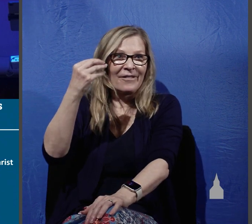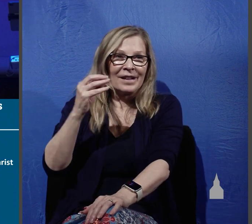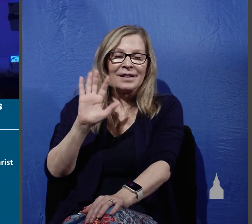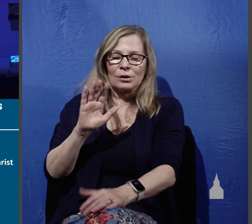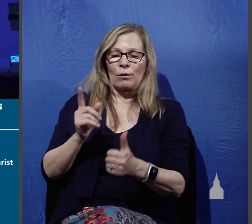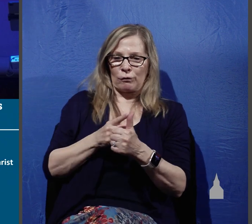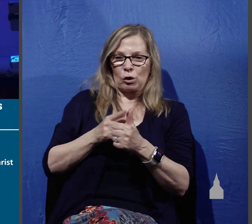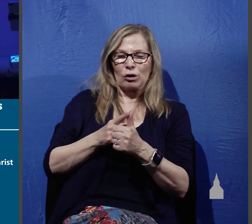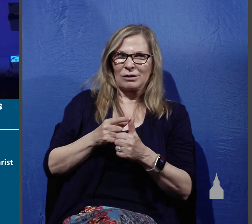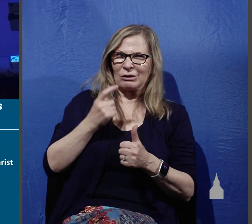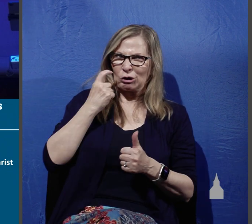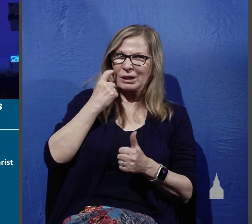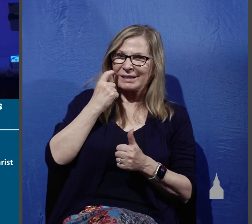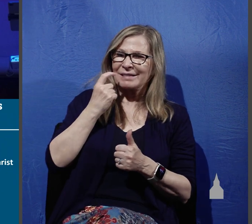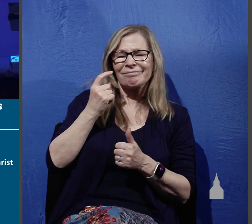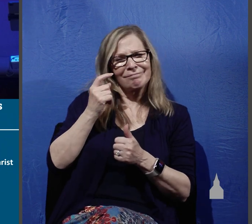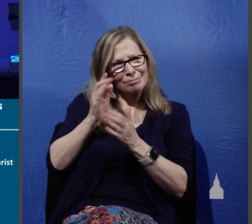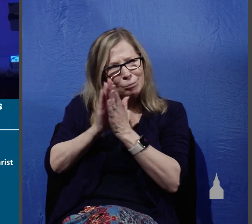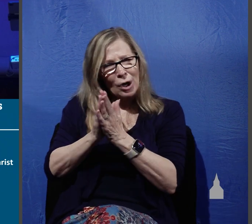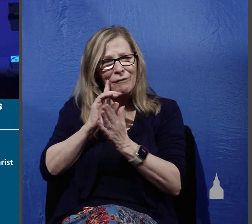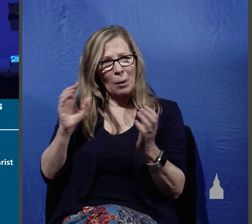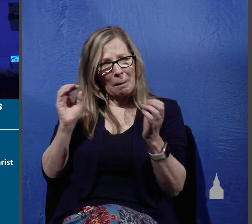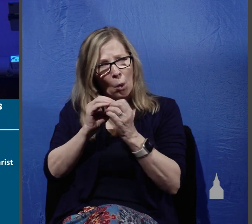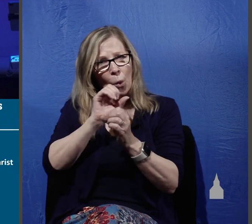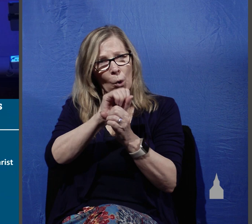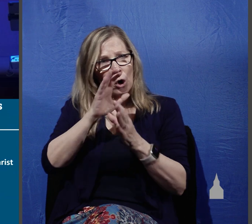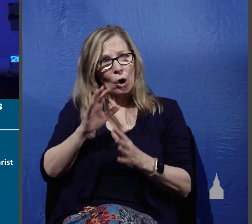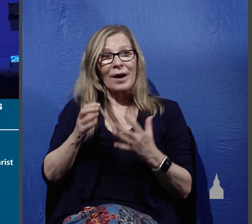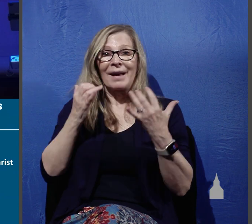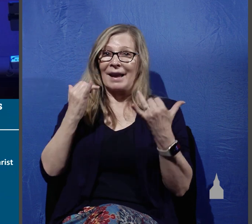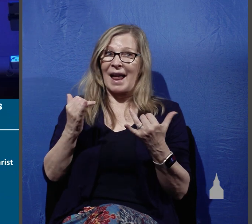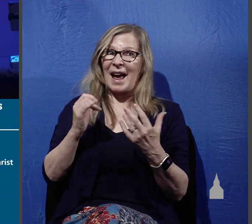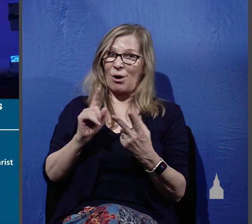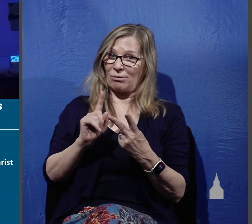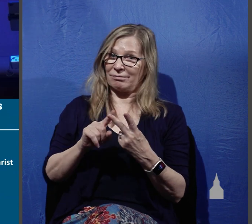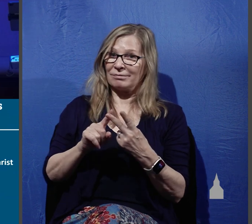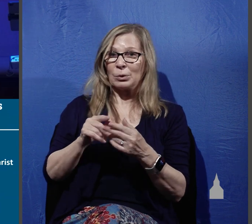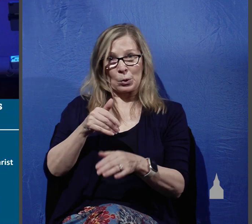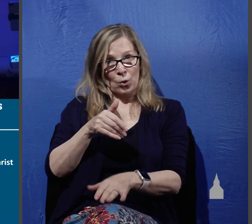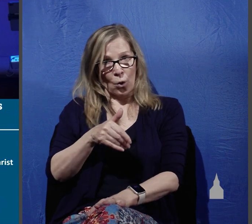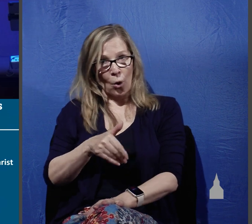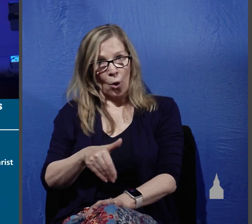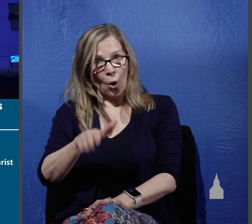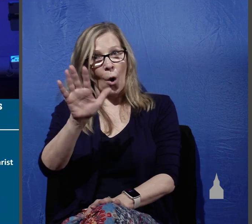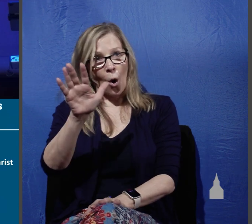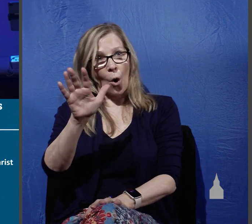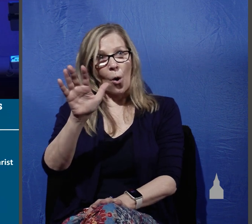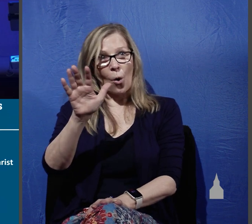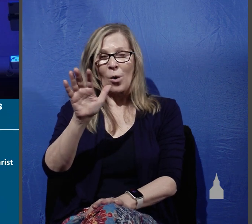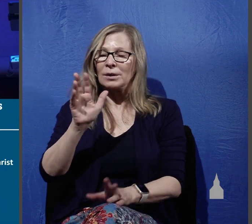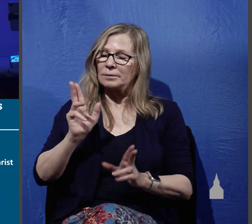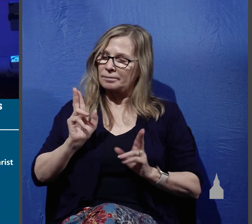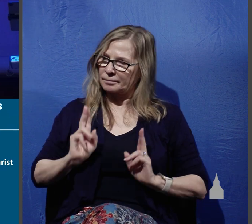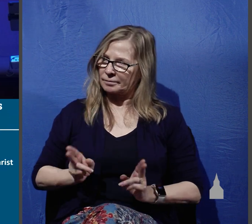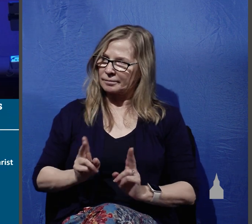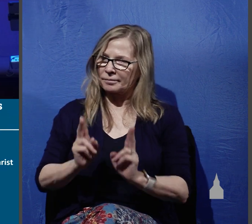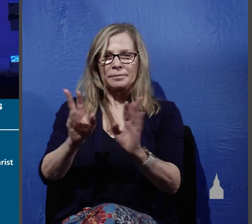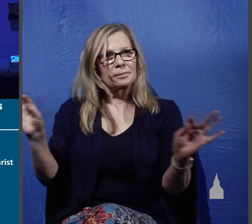workers Jesus now tells his 70 disciples he tells them to go indicating the urgency of the